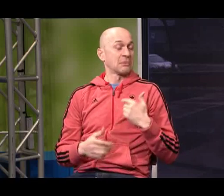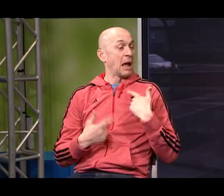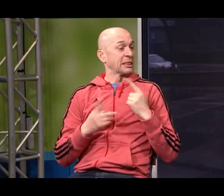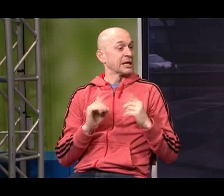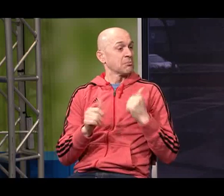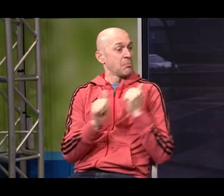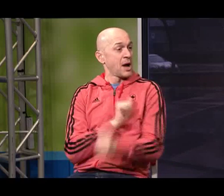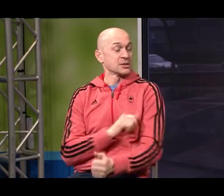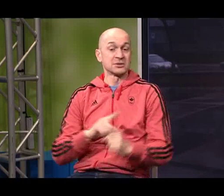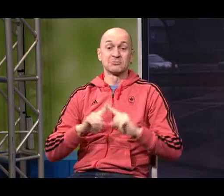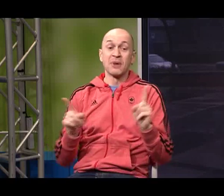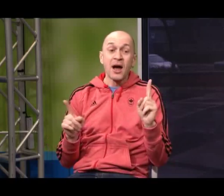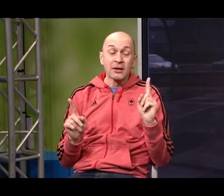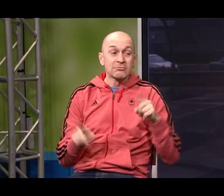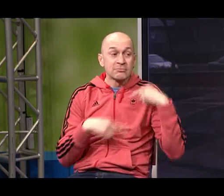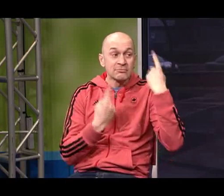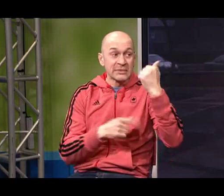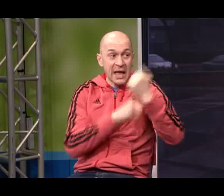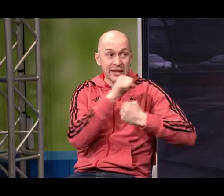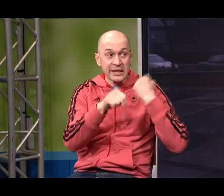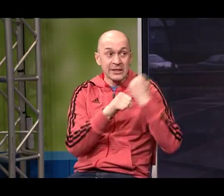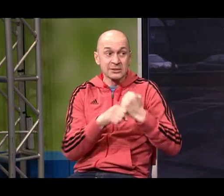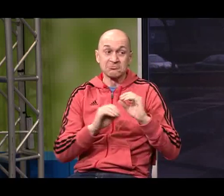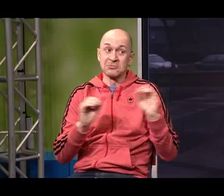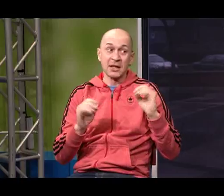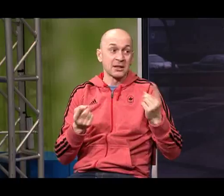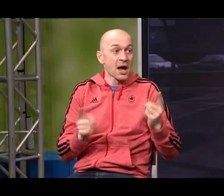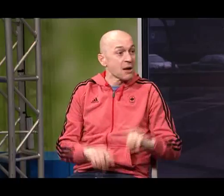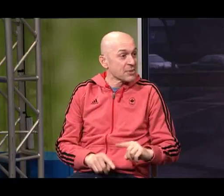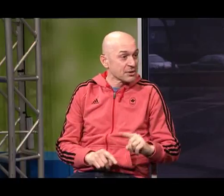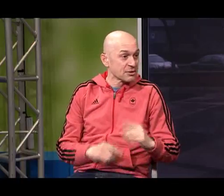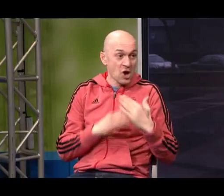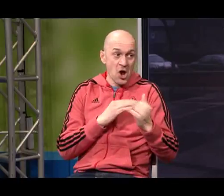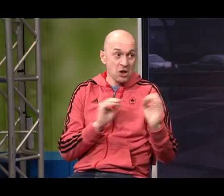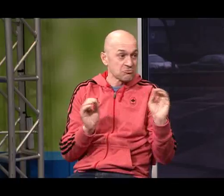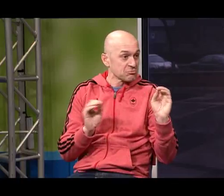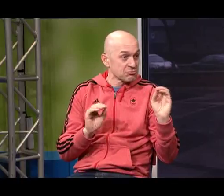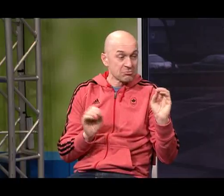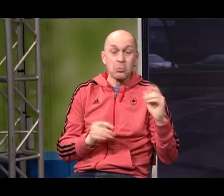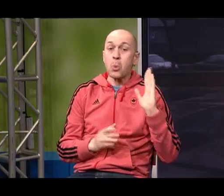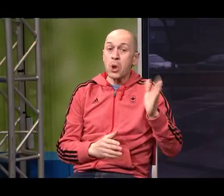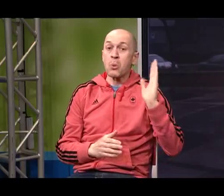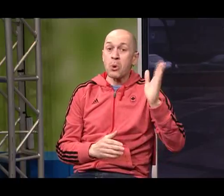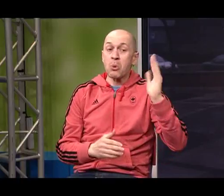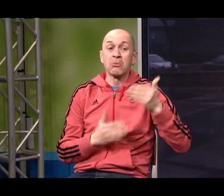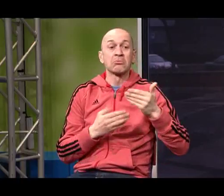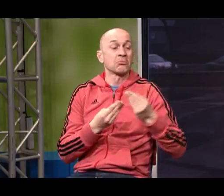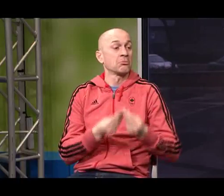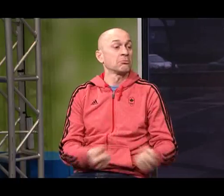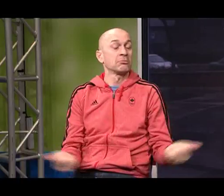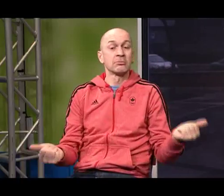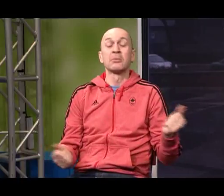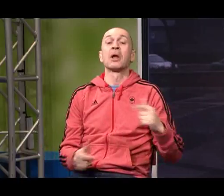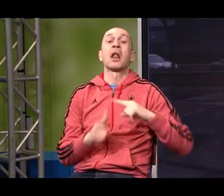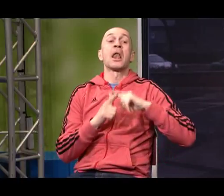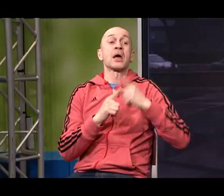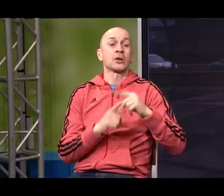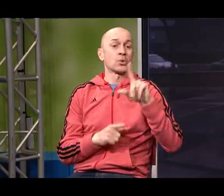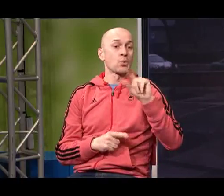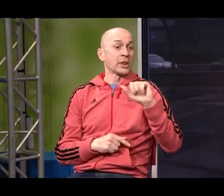sole deaf person but I managed to do very well nothing unfortunately happened I wasn't called in I was told that that will happen